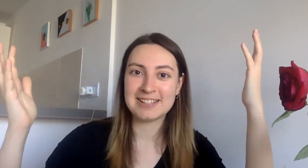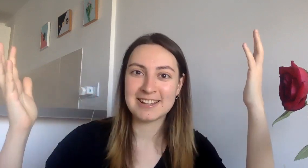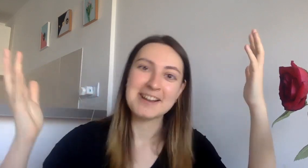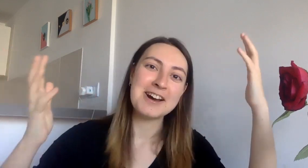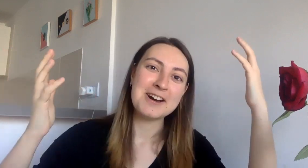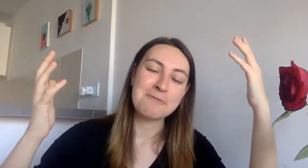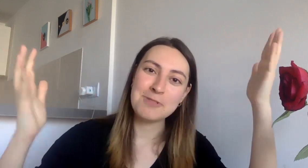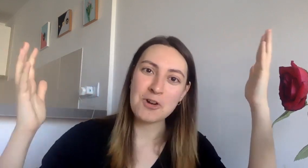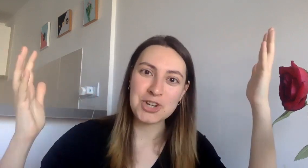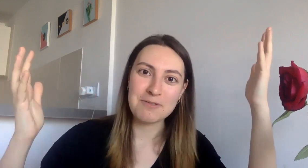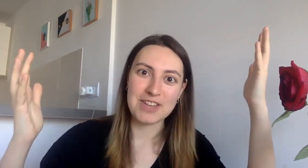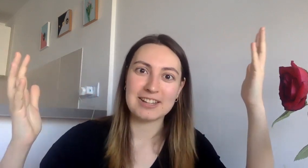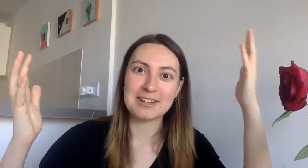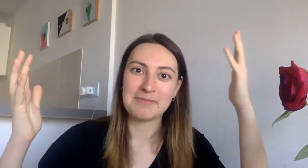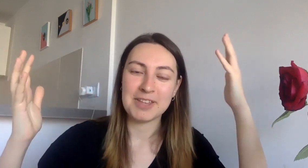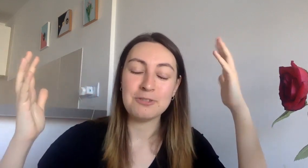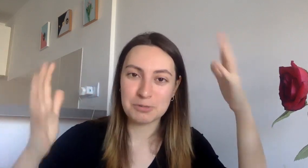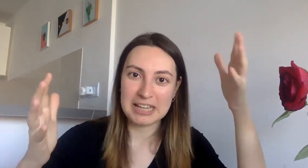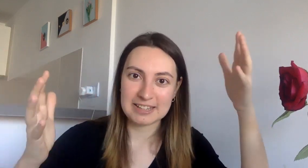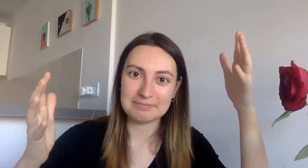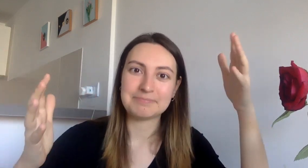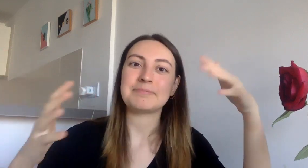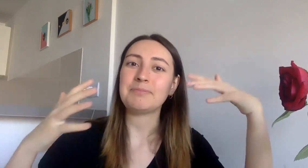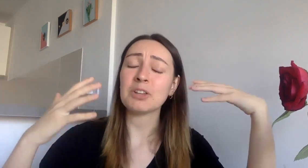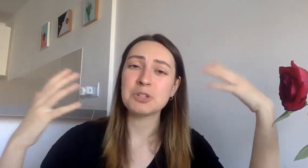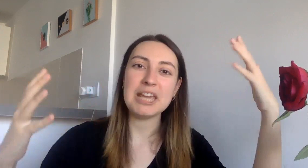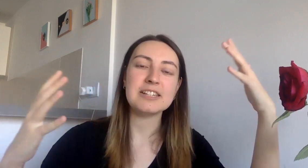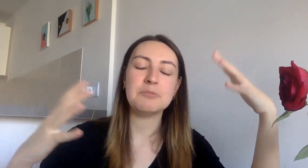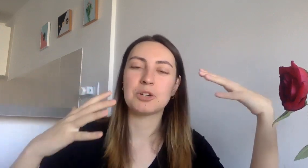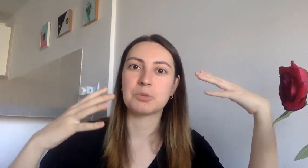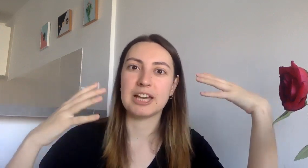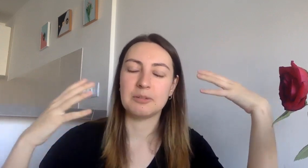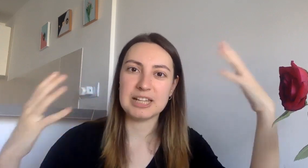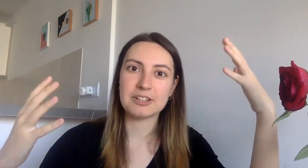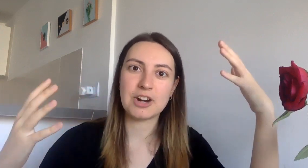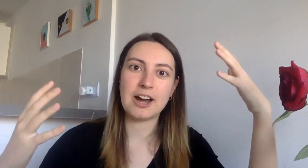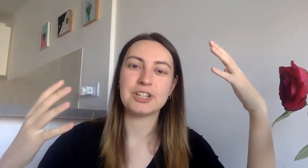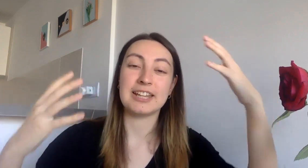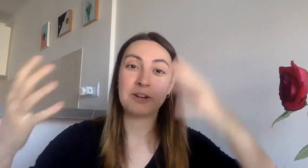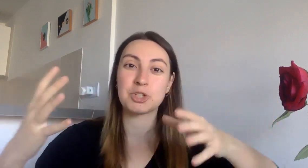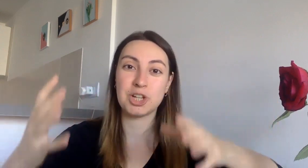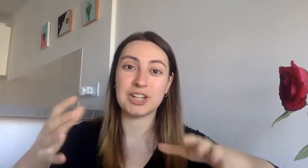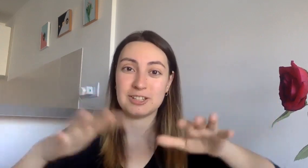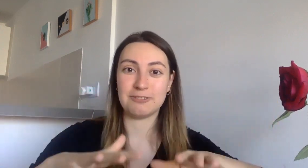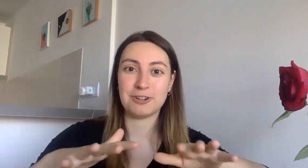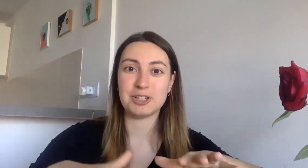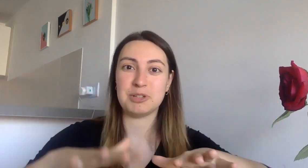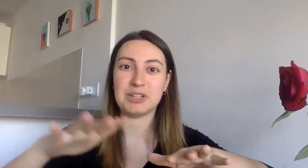no shame that it was amazing it was amazing because we had amazing crowd and i was learning the difference between